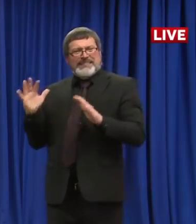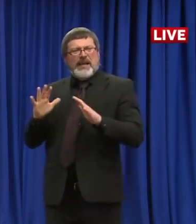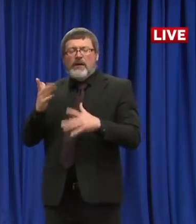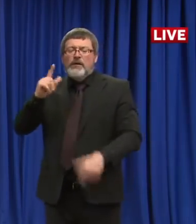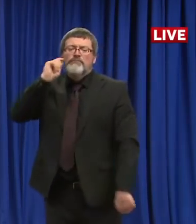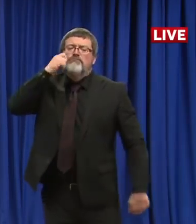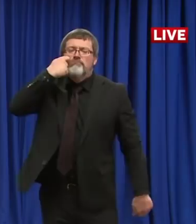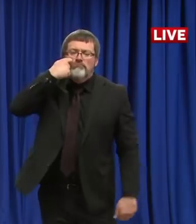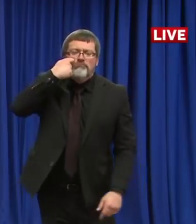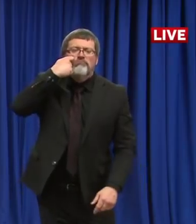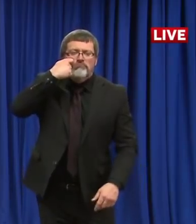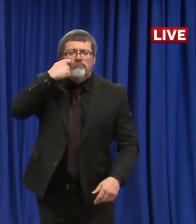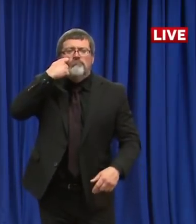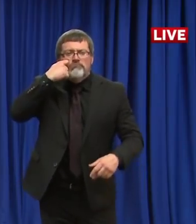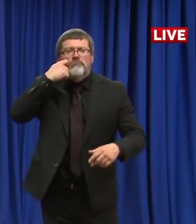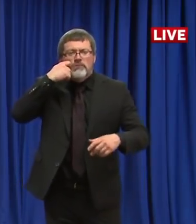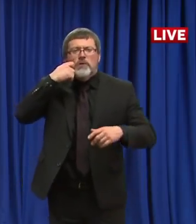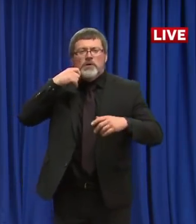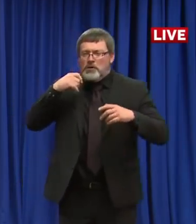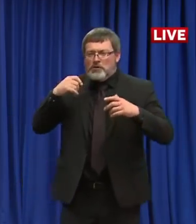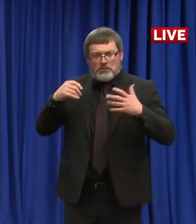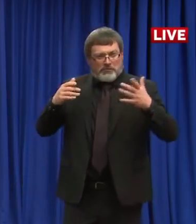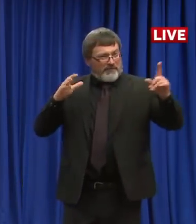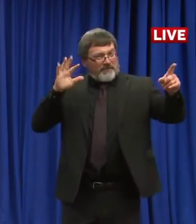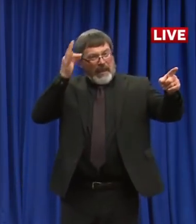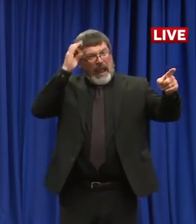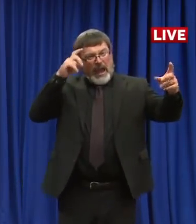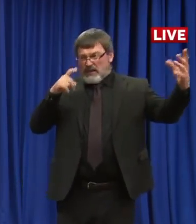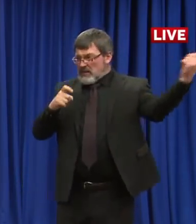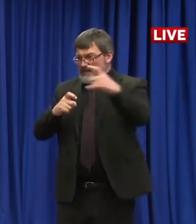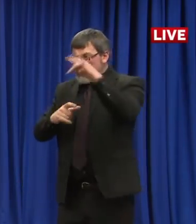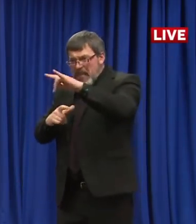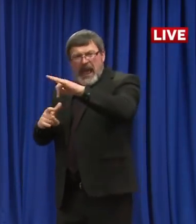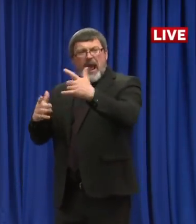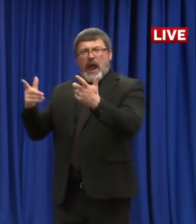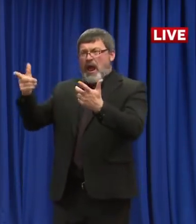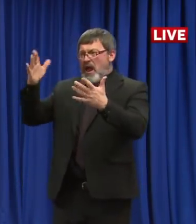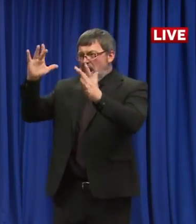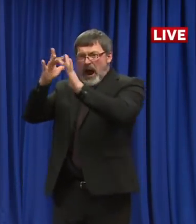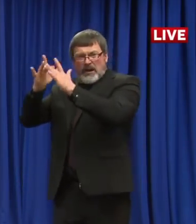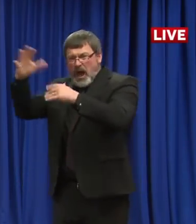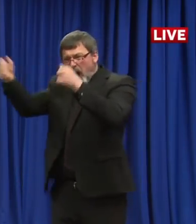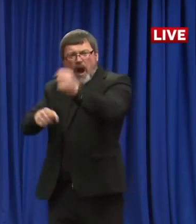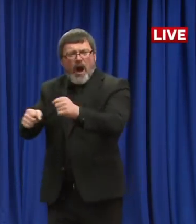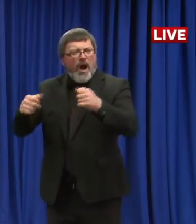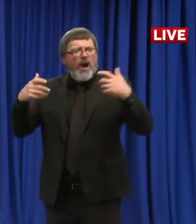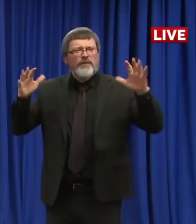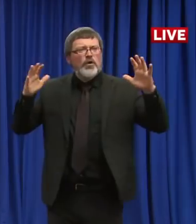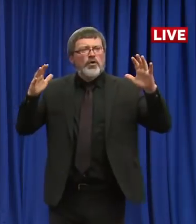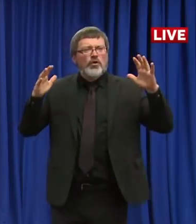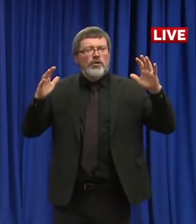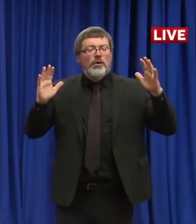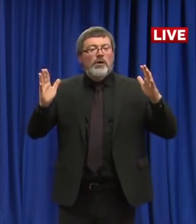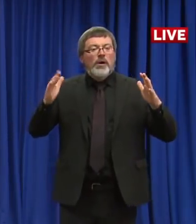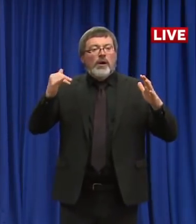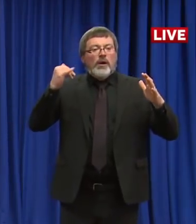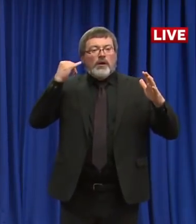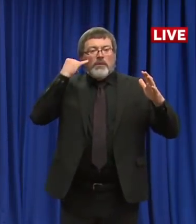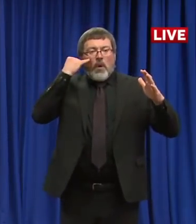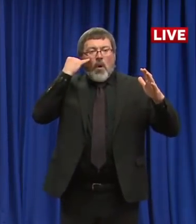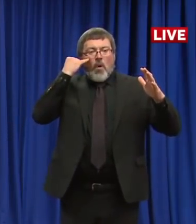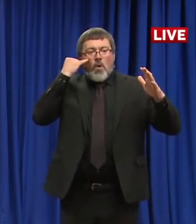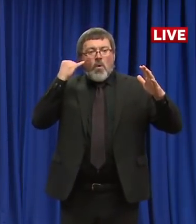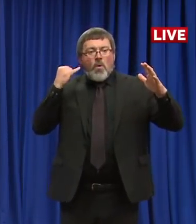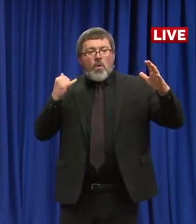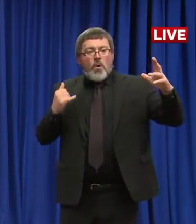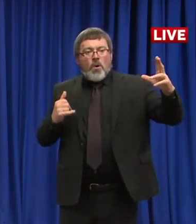do this. We can pull a plane for you. The cost is here. Governor, the cost is here. $4.6 million. Are you in or you out? if I were to say, well, I'll get back to you tomorrow